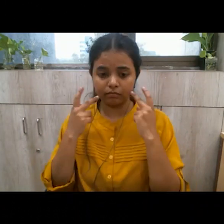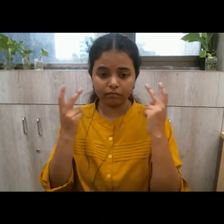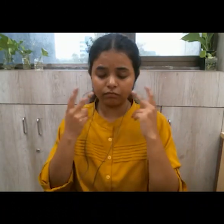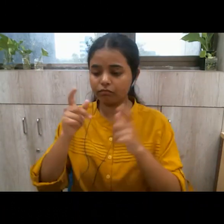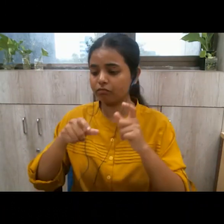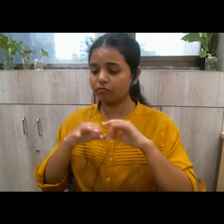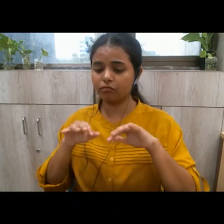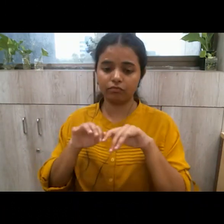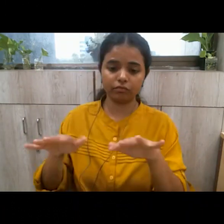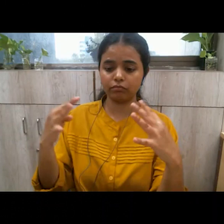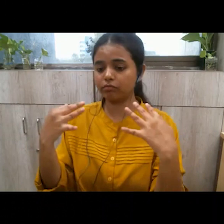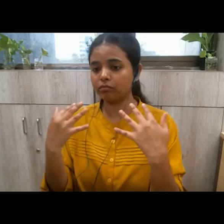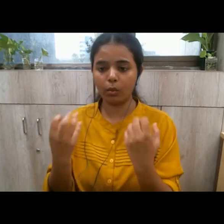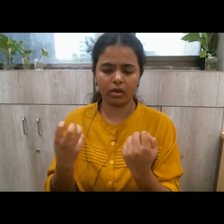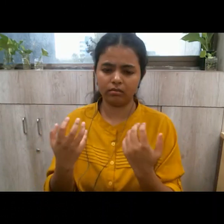people